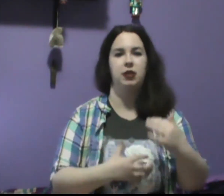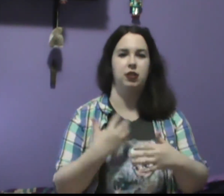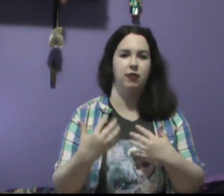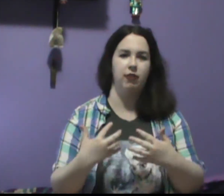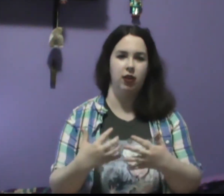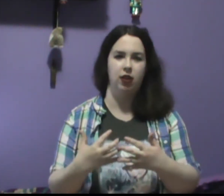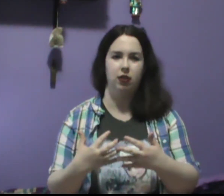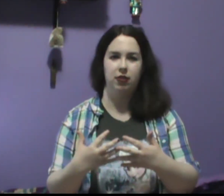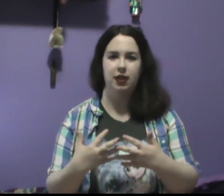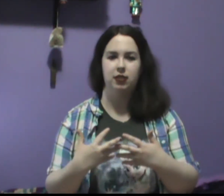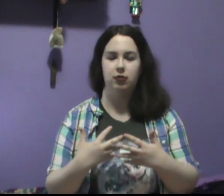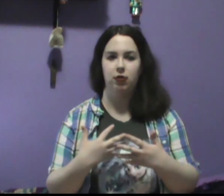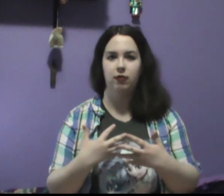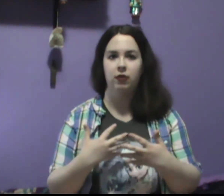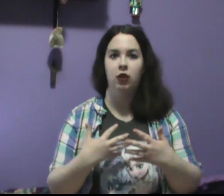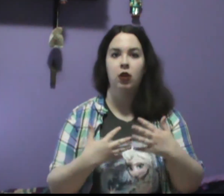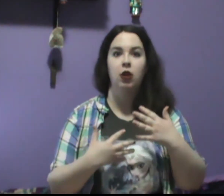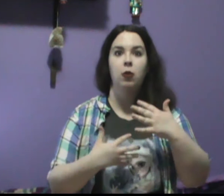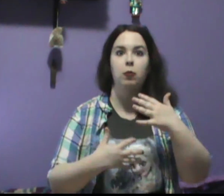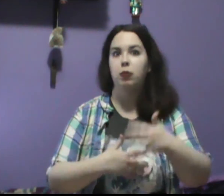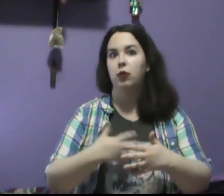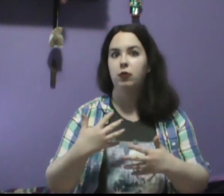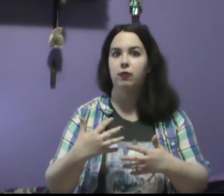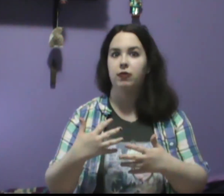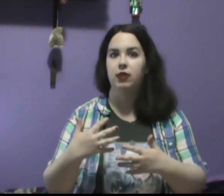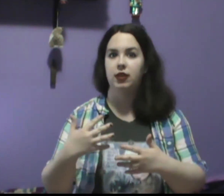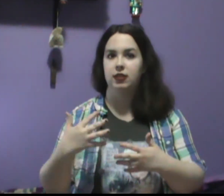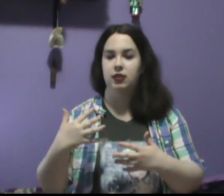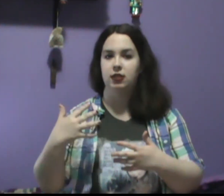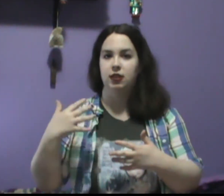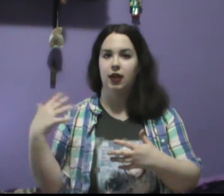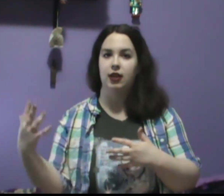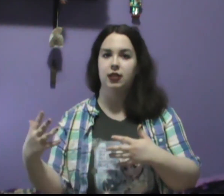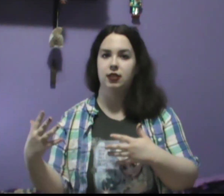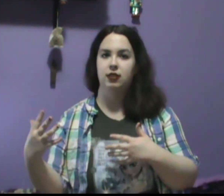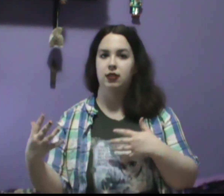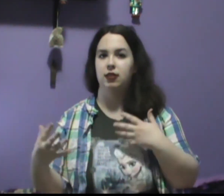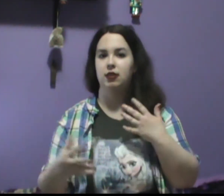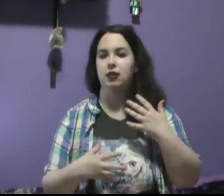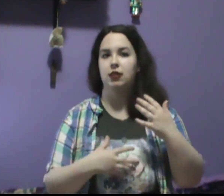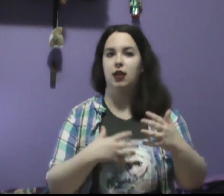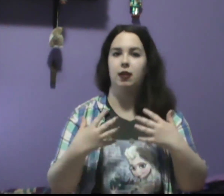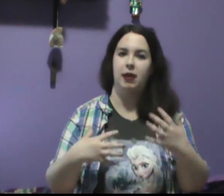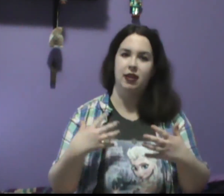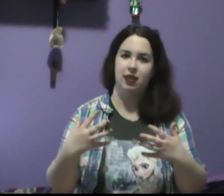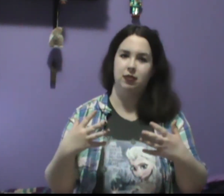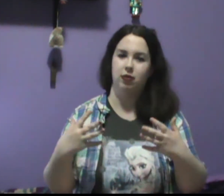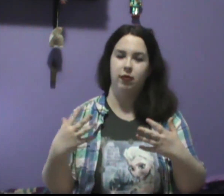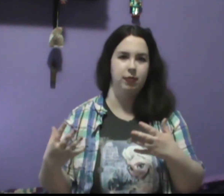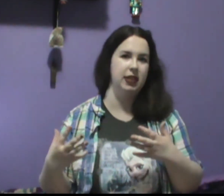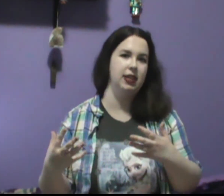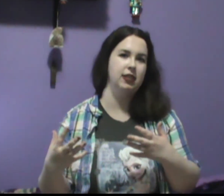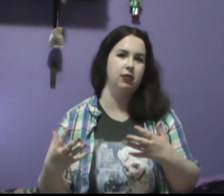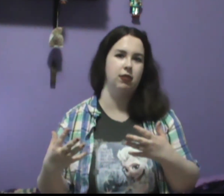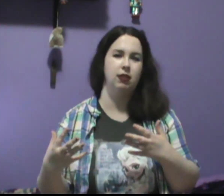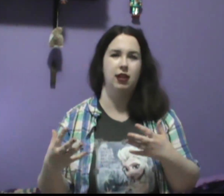bunch of different other things to sort of prove this lady's telepathic sort of abilities, or not